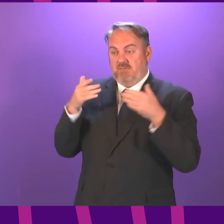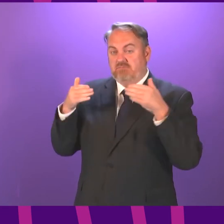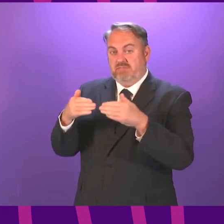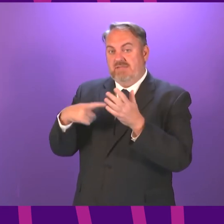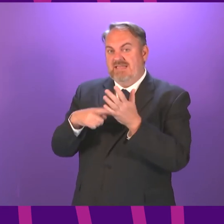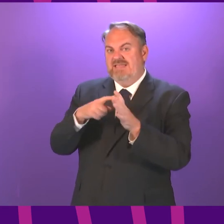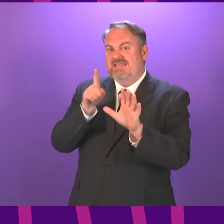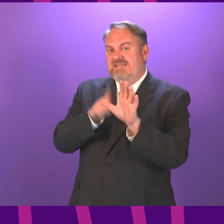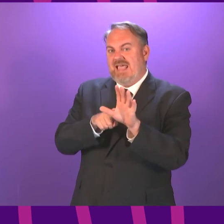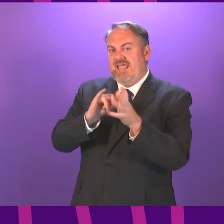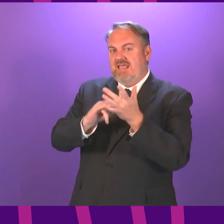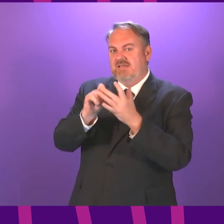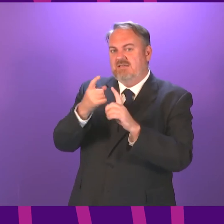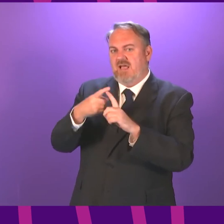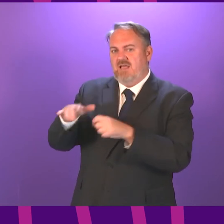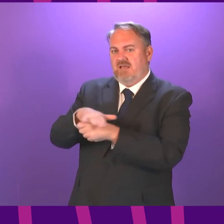grateful for their